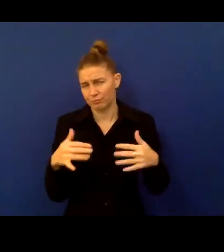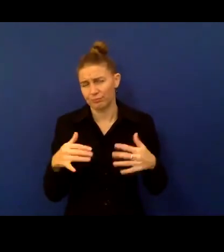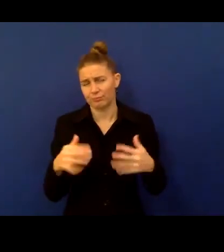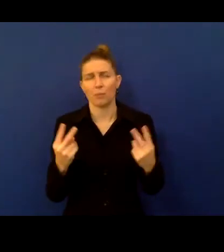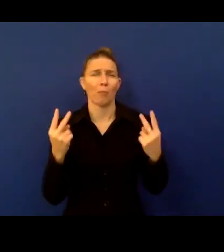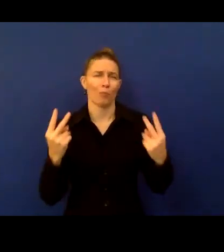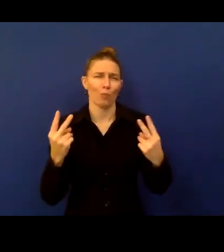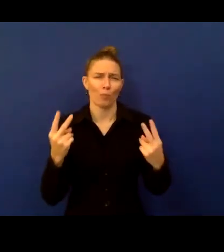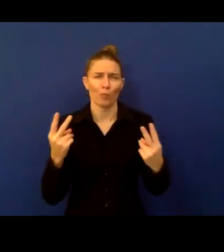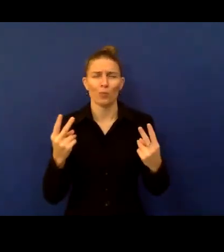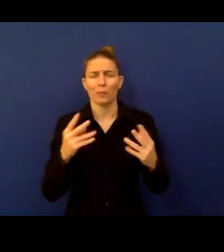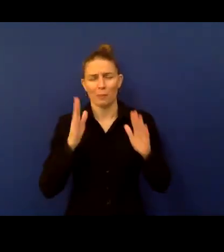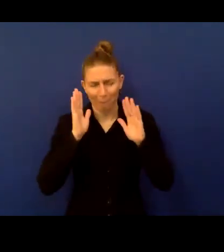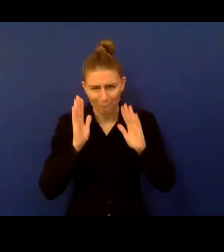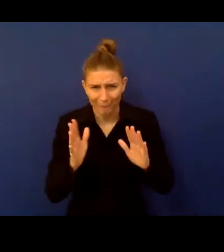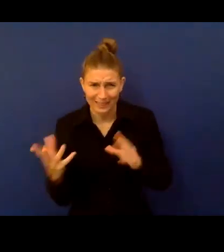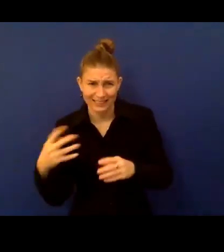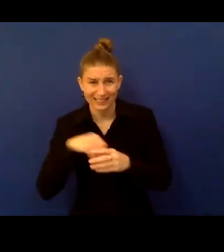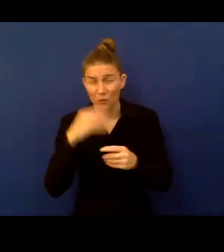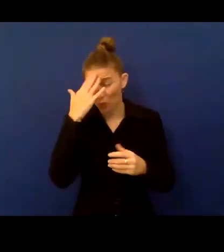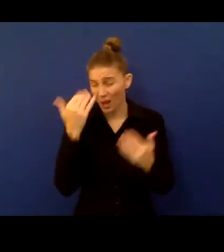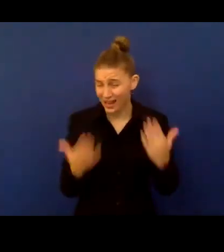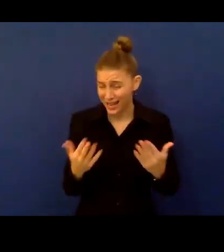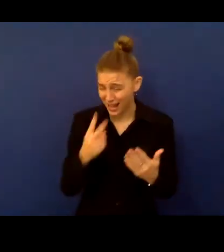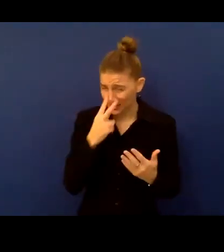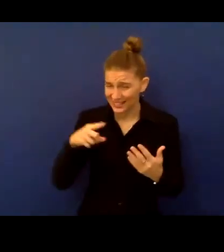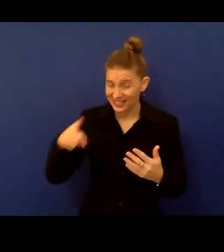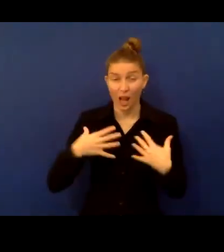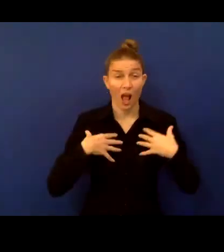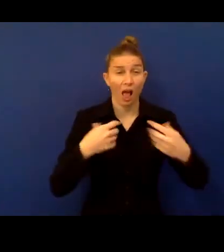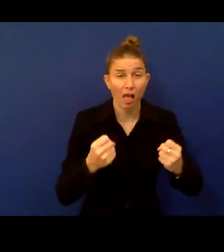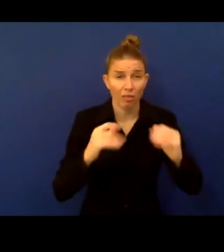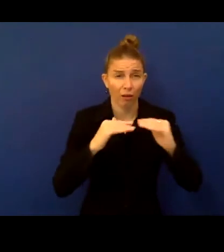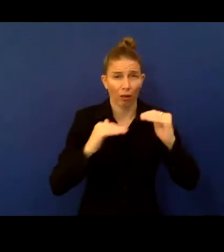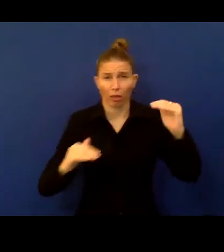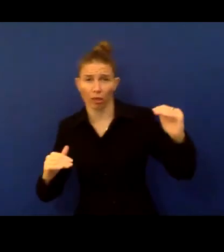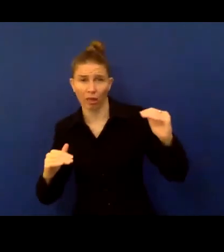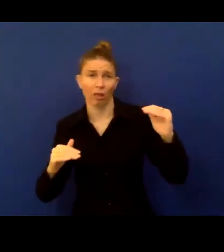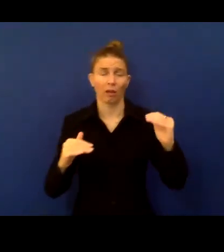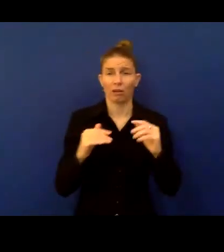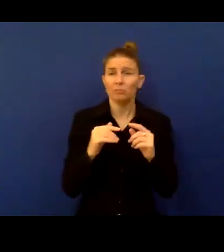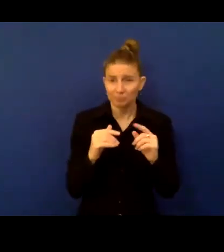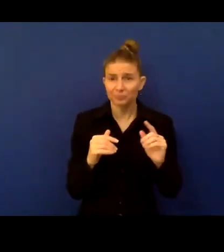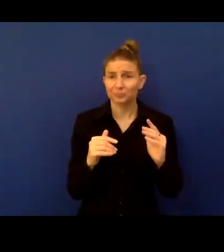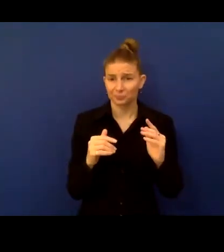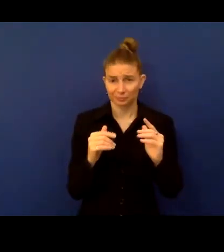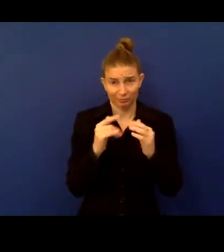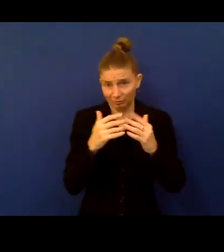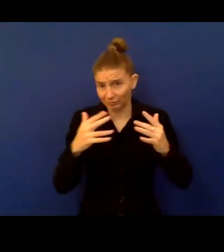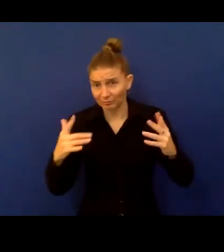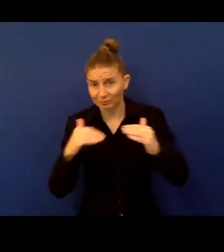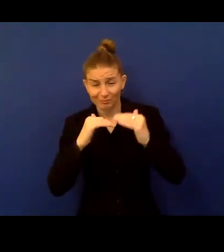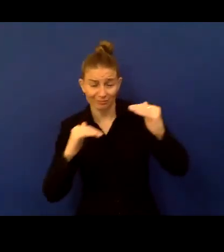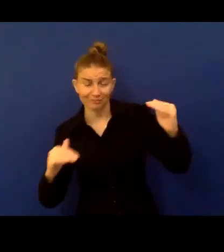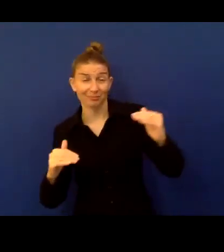disparities in health and socioeconomic impacts. And that we know, of course, that persons with disabilities are one of the groups